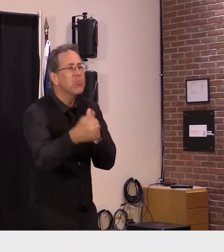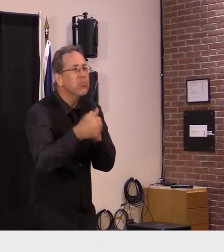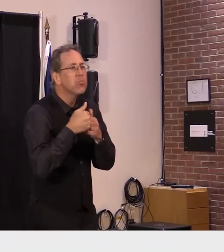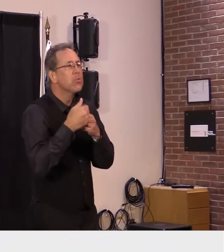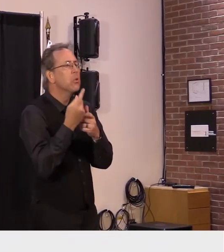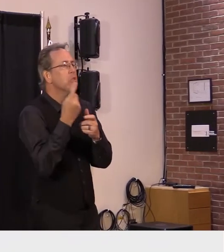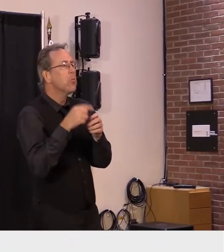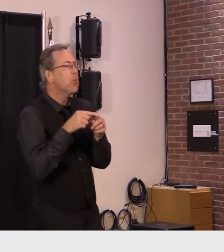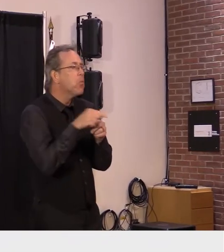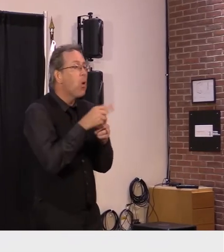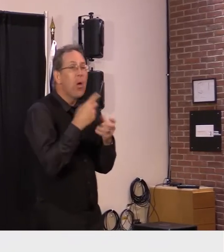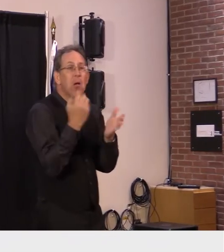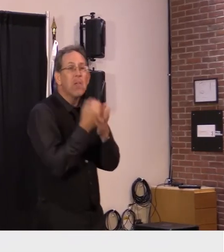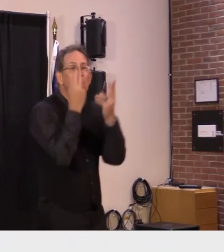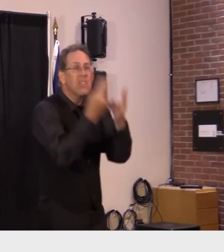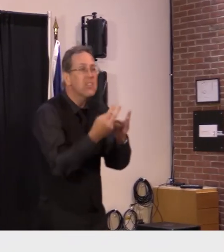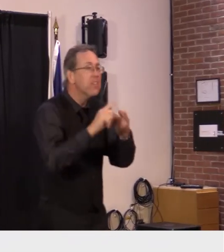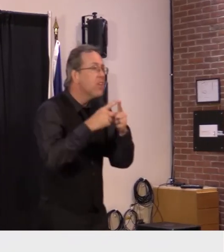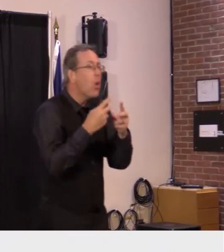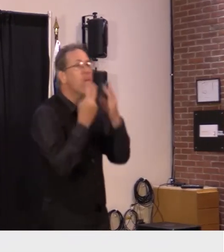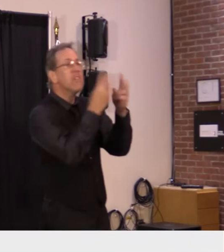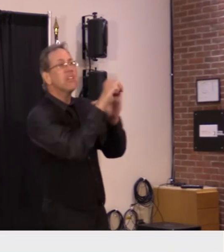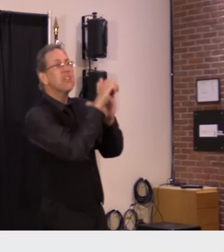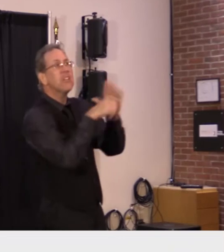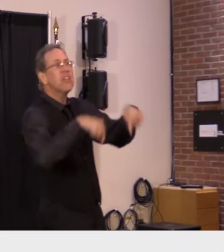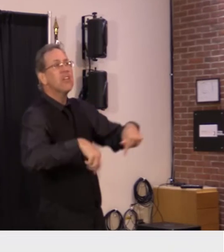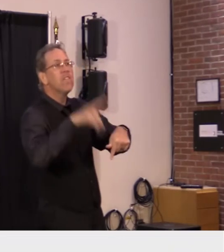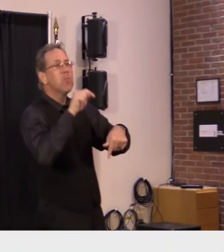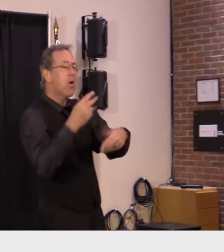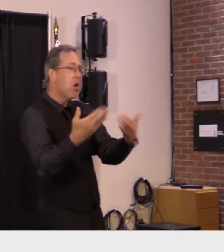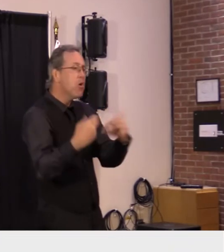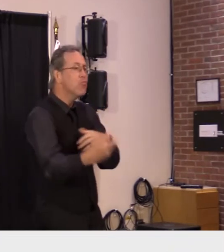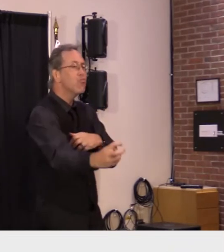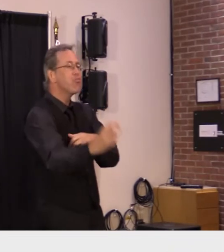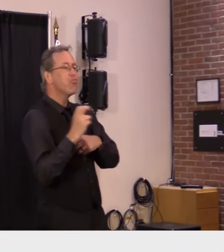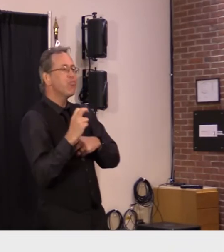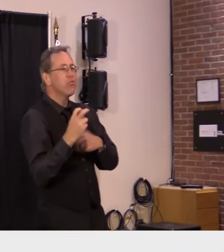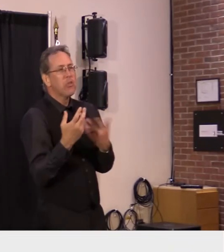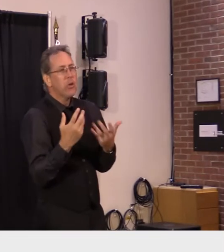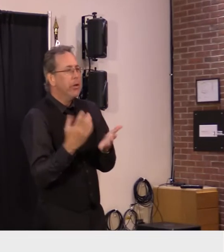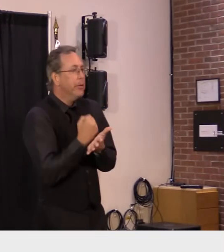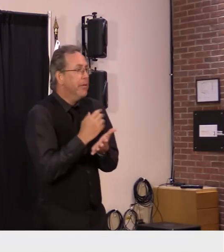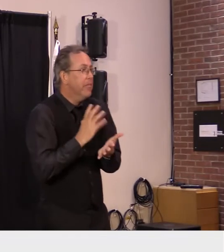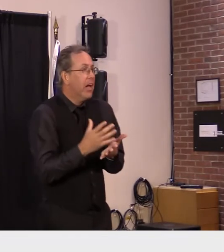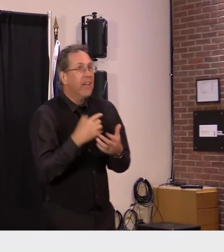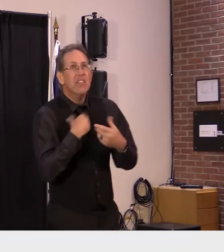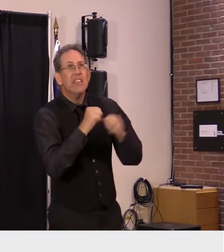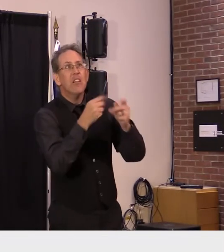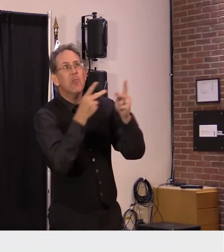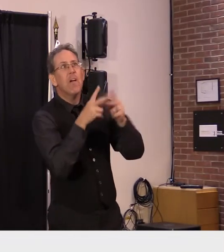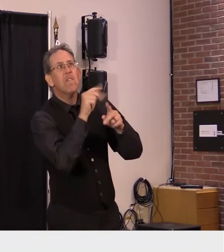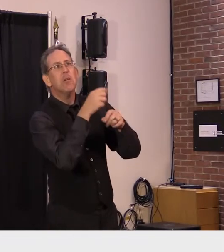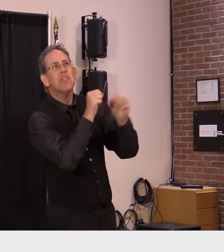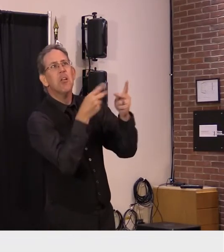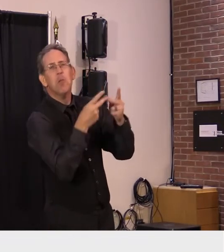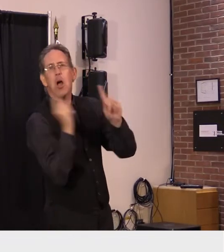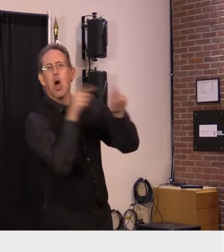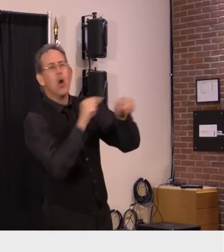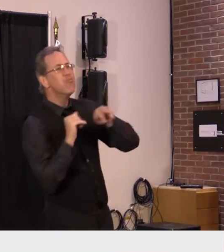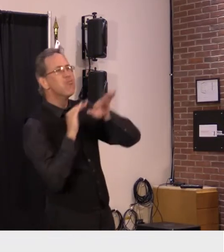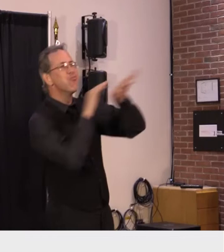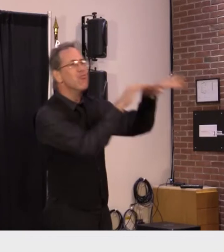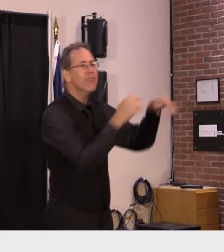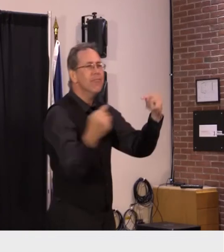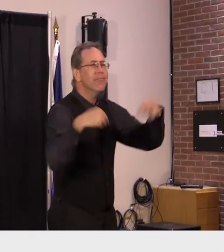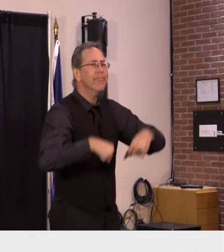vermont and uh visit one of the most beautiful states in the country and one of the safest states in the country and uh so i think that uh